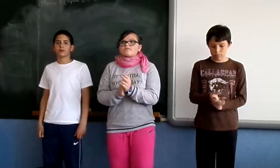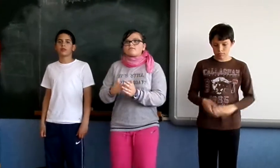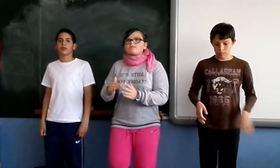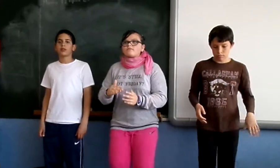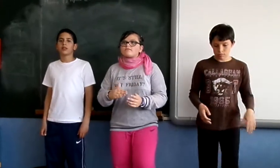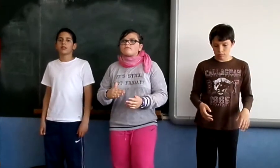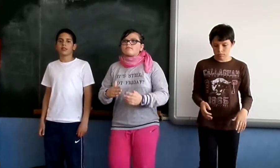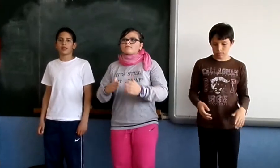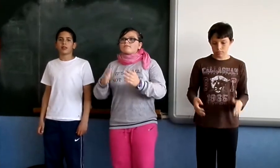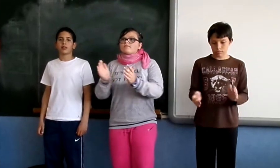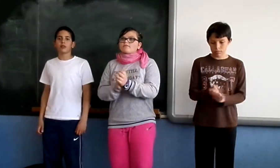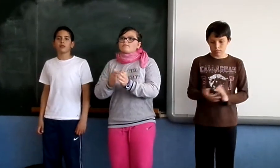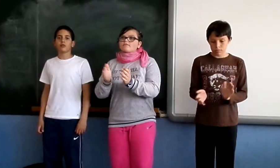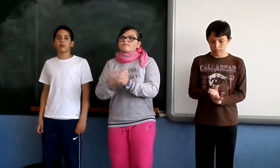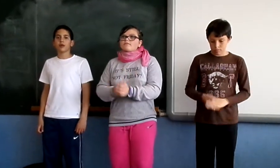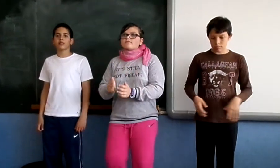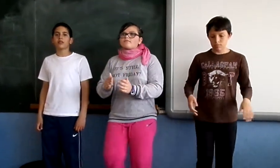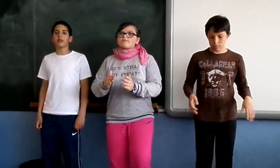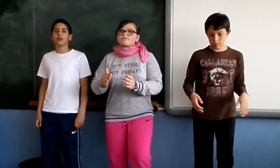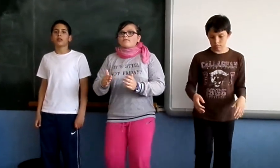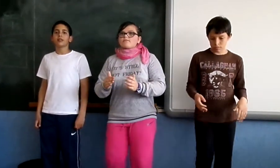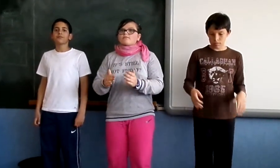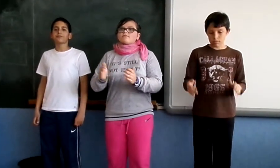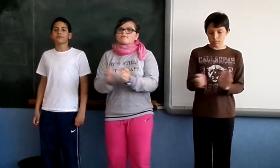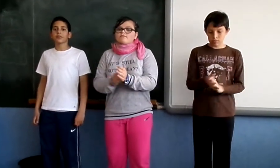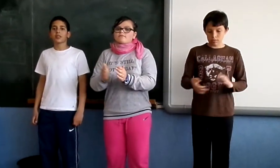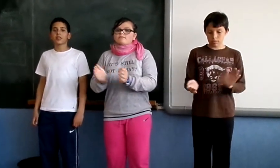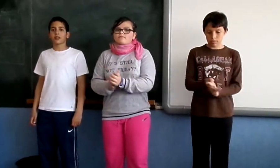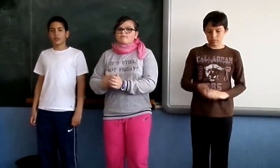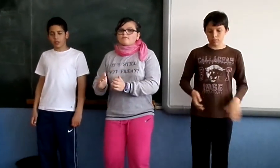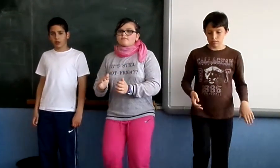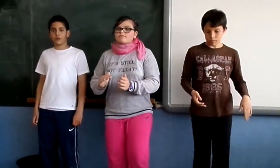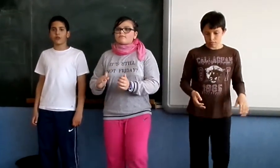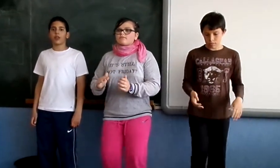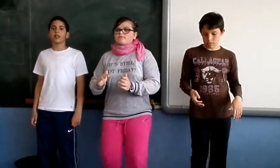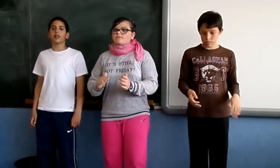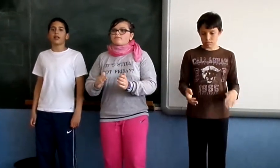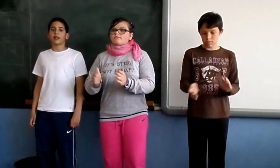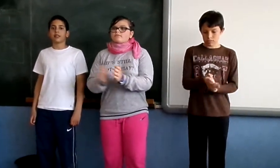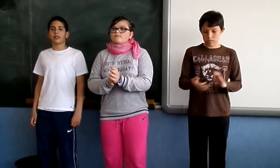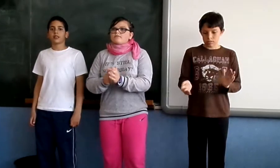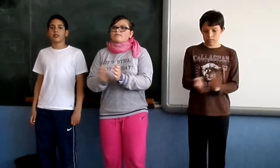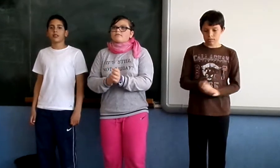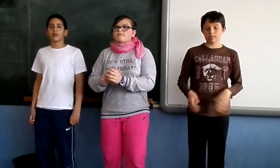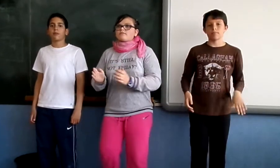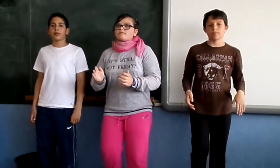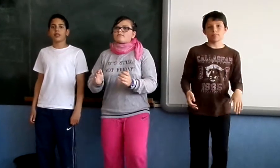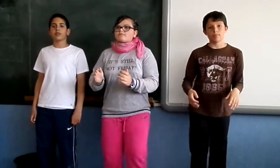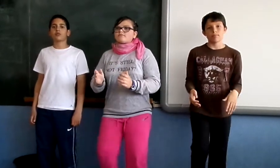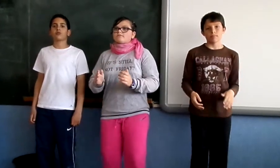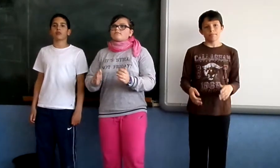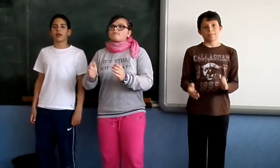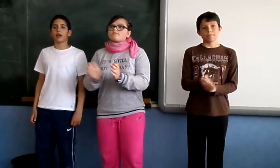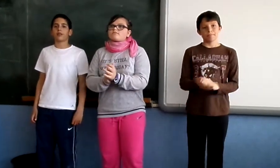Stick blue water, olive oil and juice, bring together.